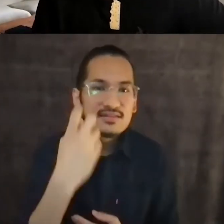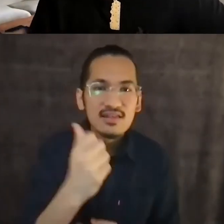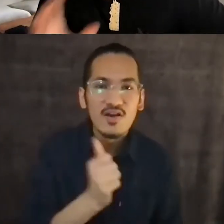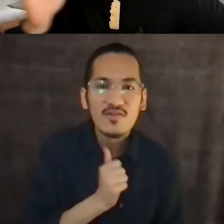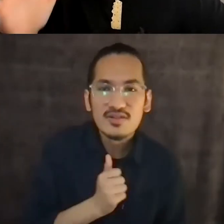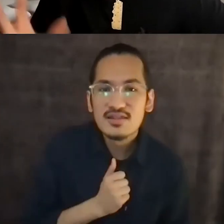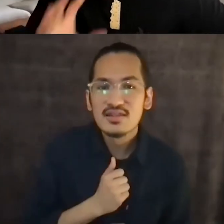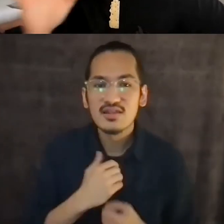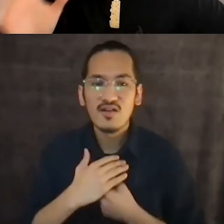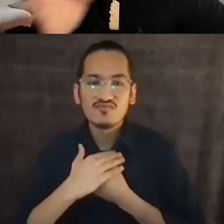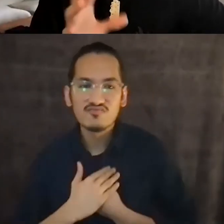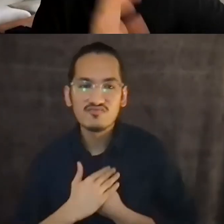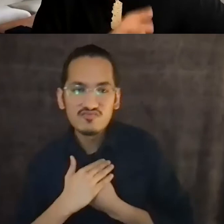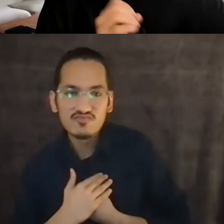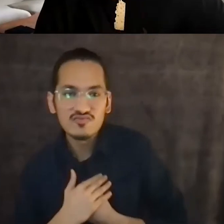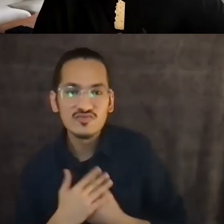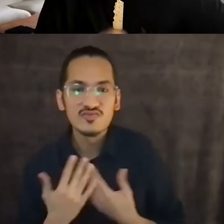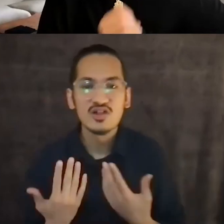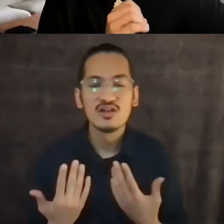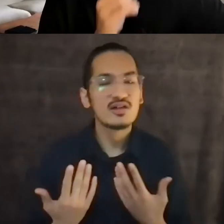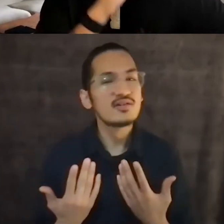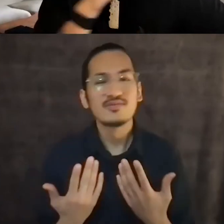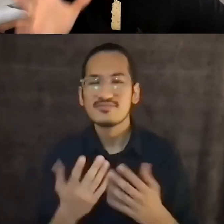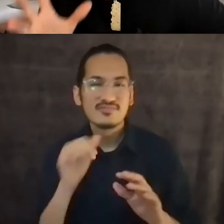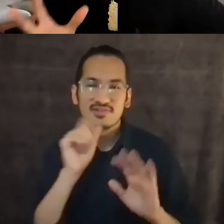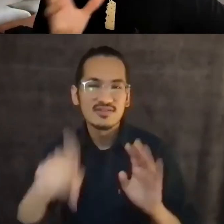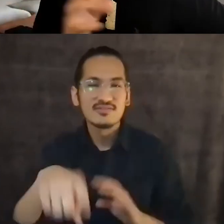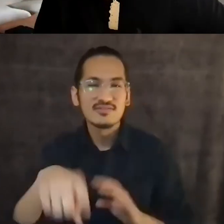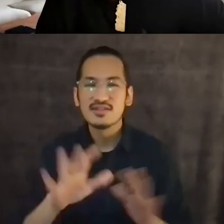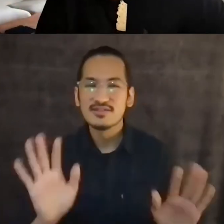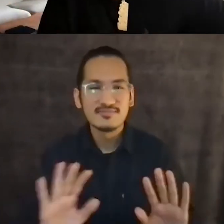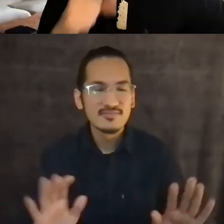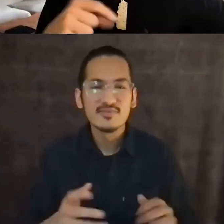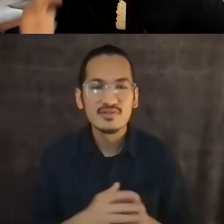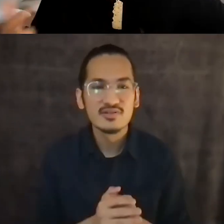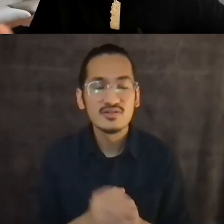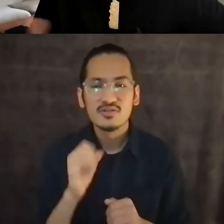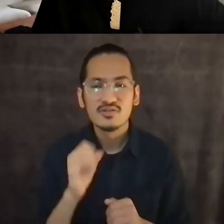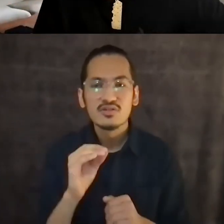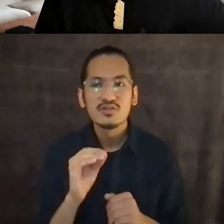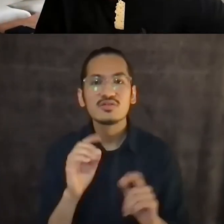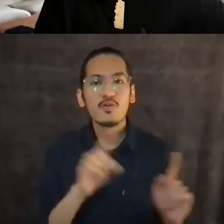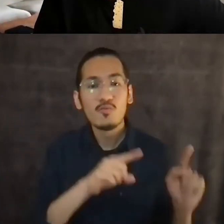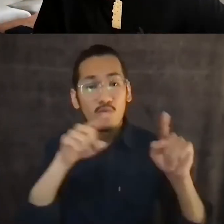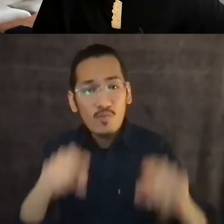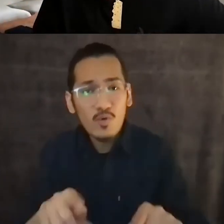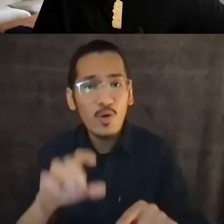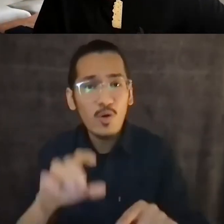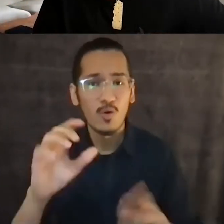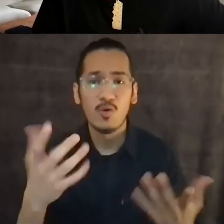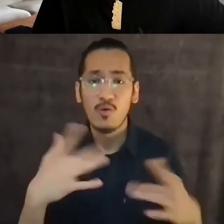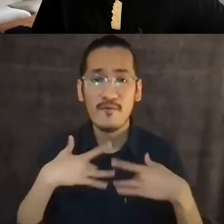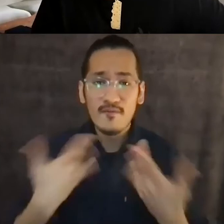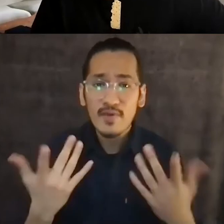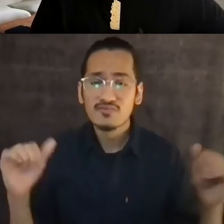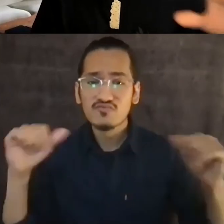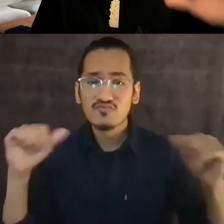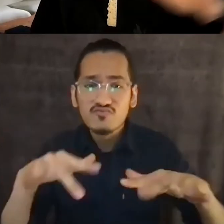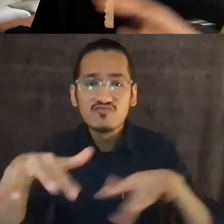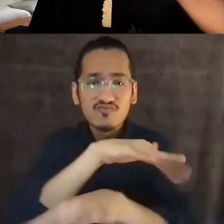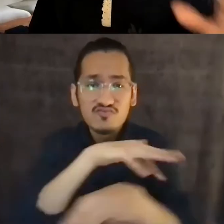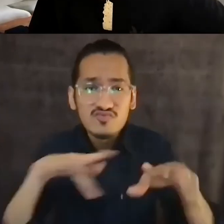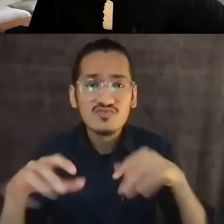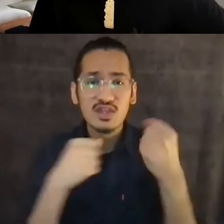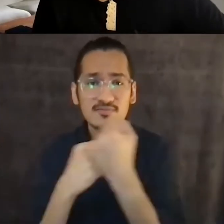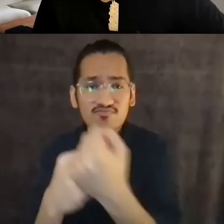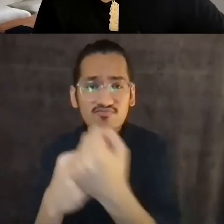and that's why, of course, like we can't only support each other at these big events and spaces, but that's another reason why the movement to protect Mauna Kea and especially